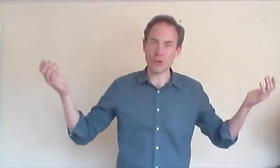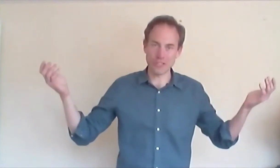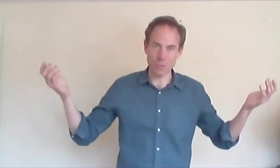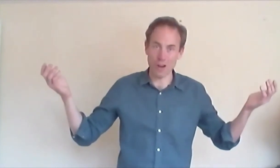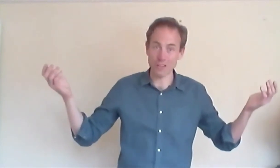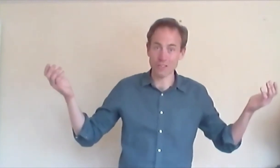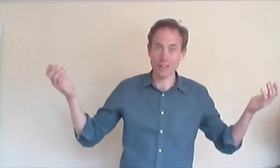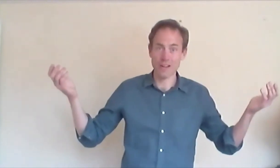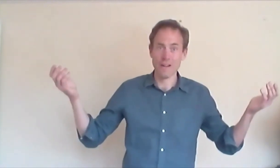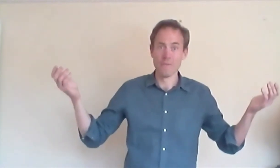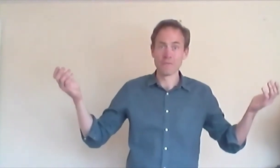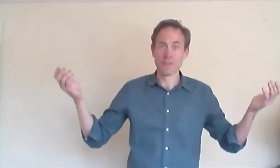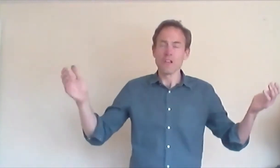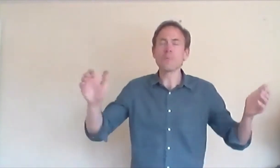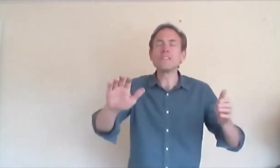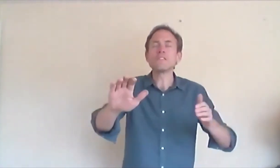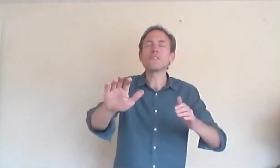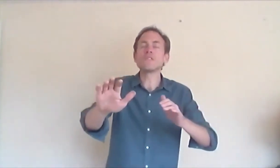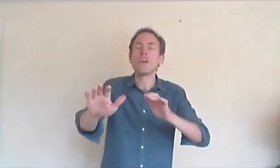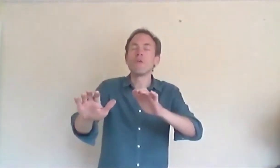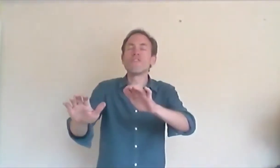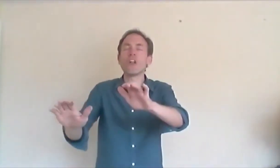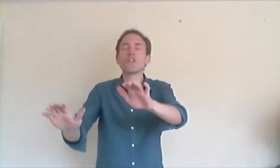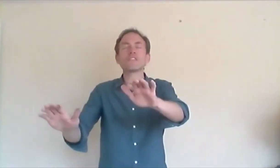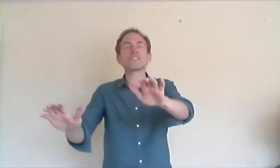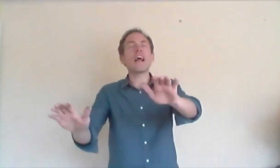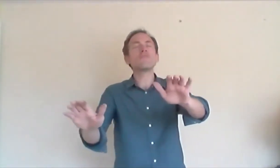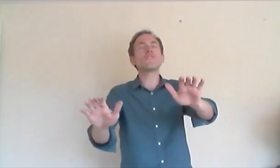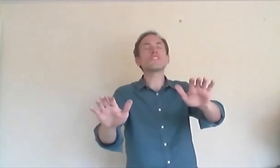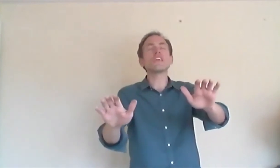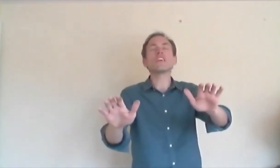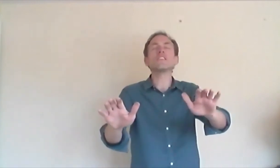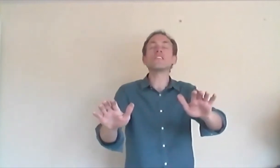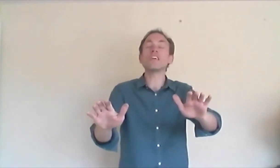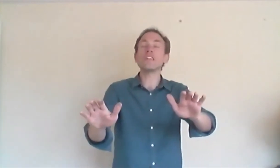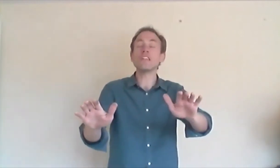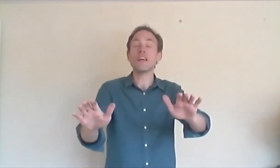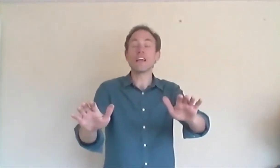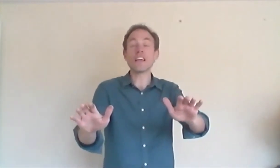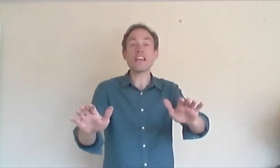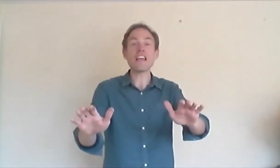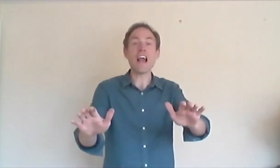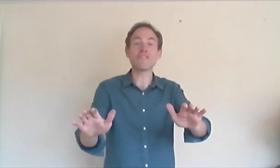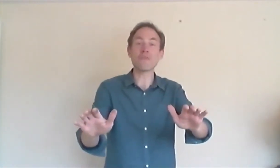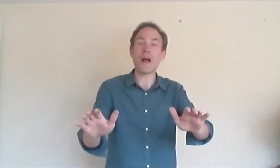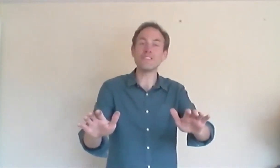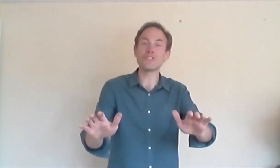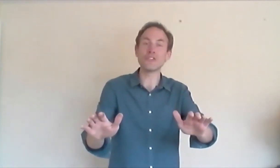The prince followed the sound of the singing until he and Rapunzel